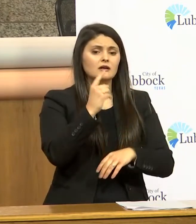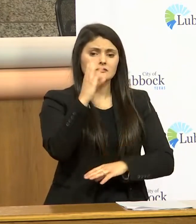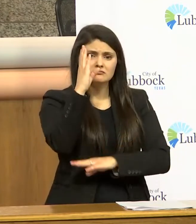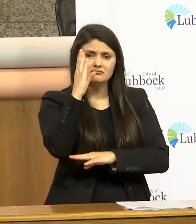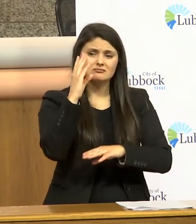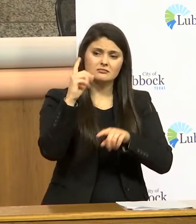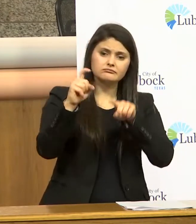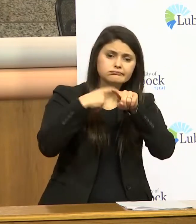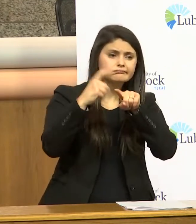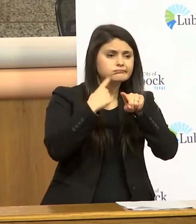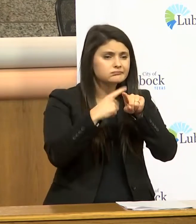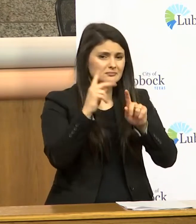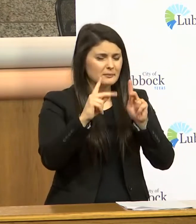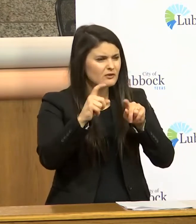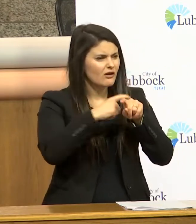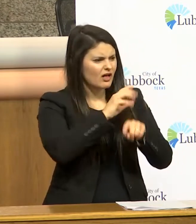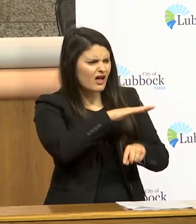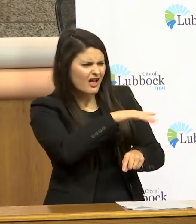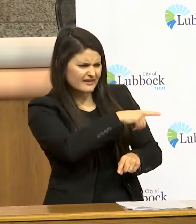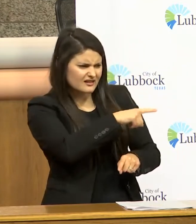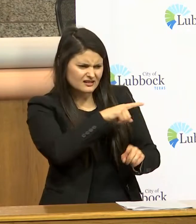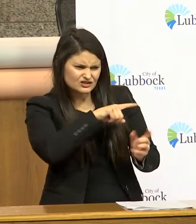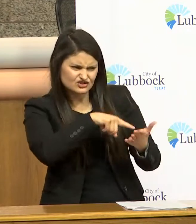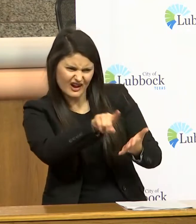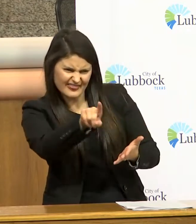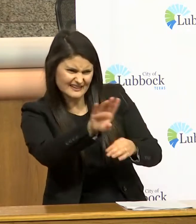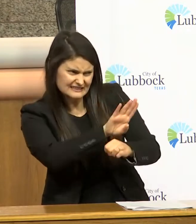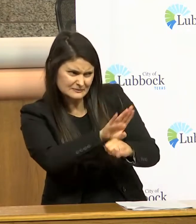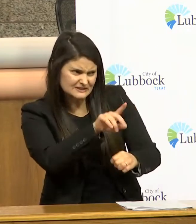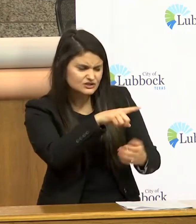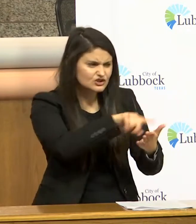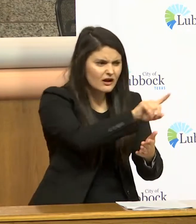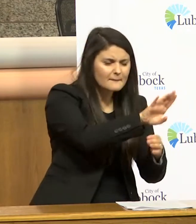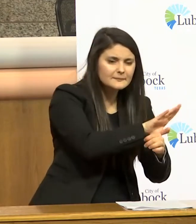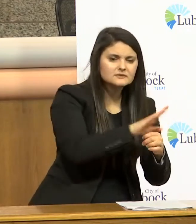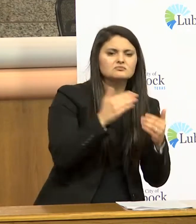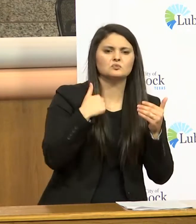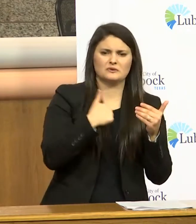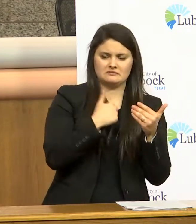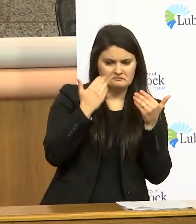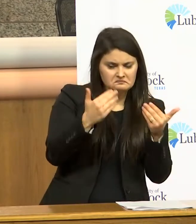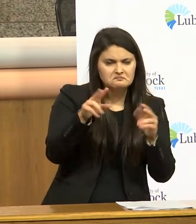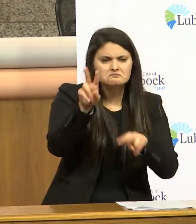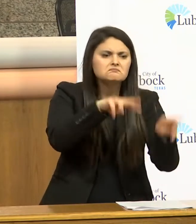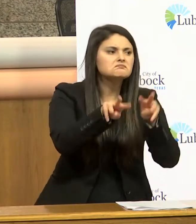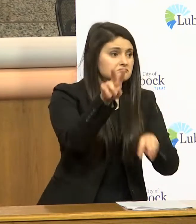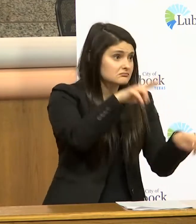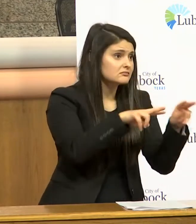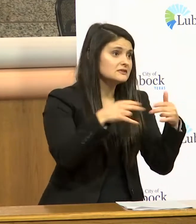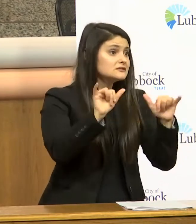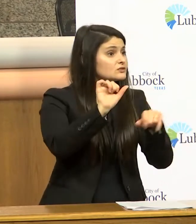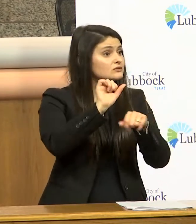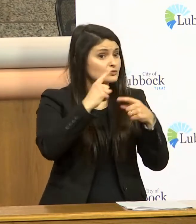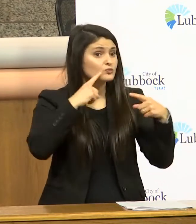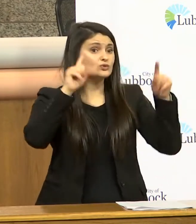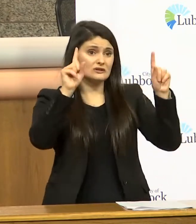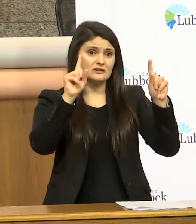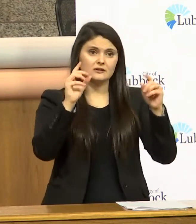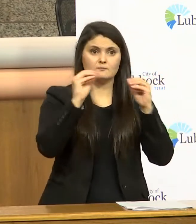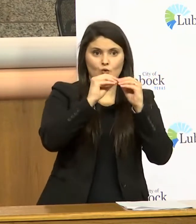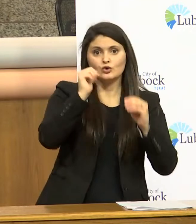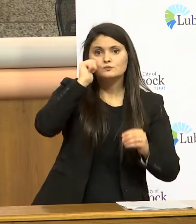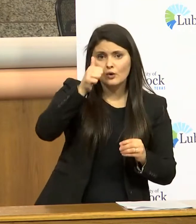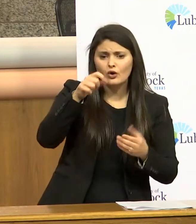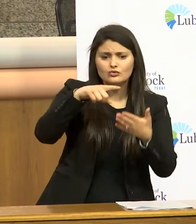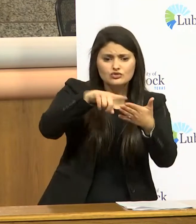phones are ringing calls are coming in hey you need to go look at this go look at that and we did so they're still working so there'll be more tomorrow